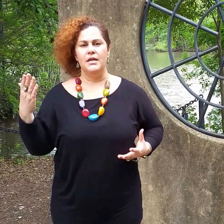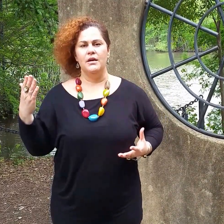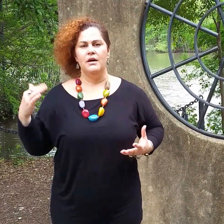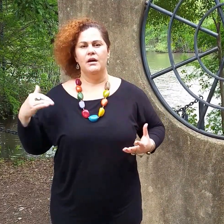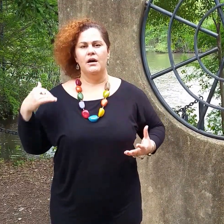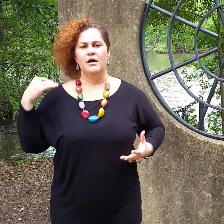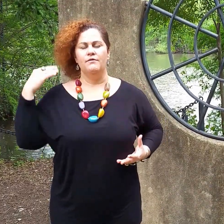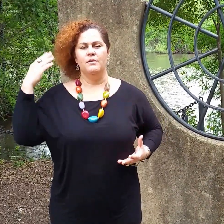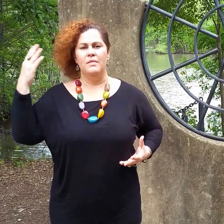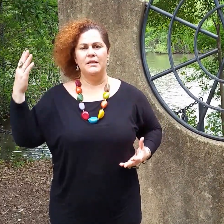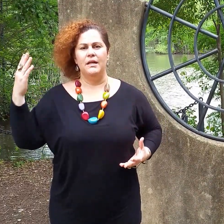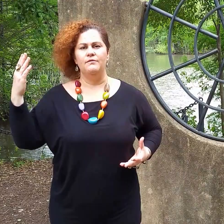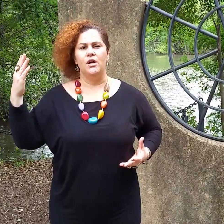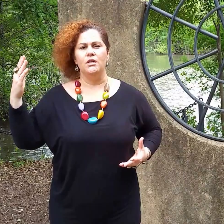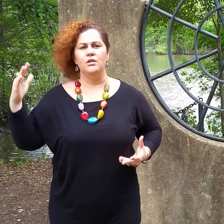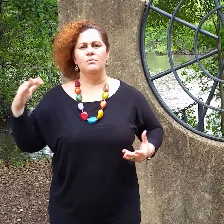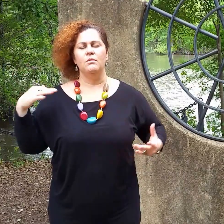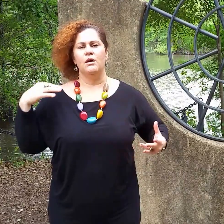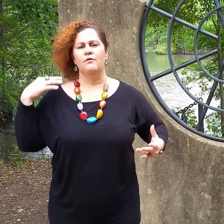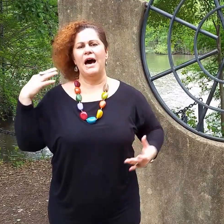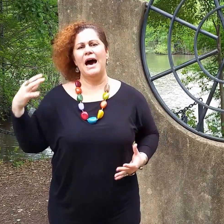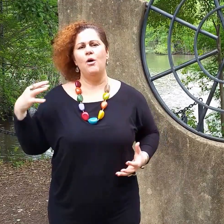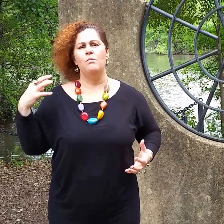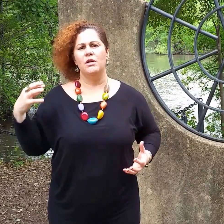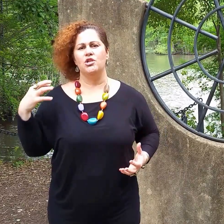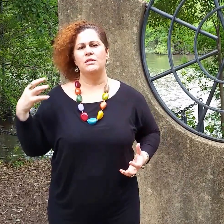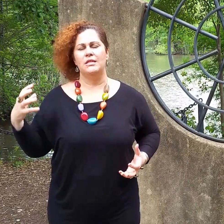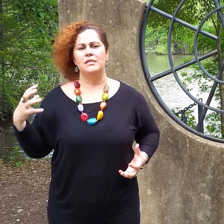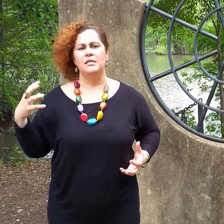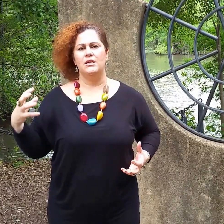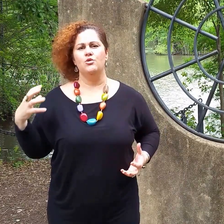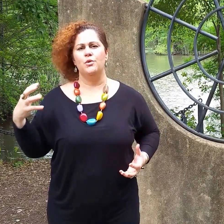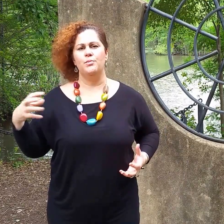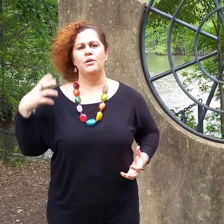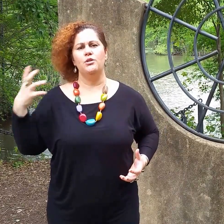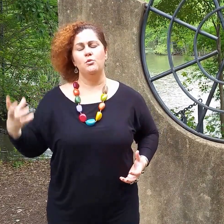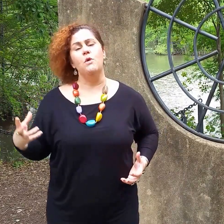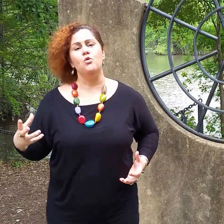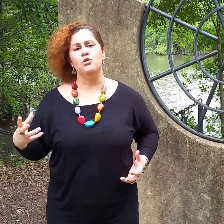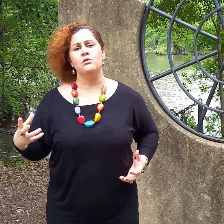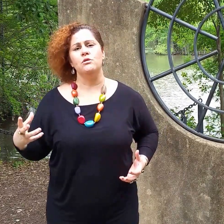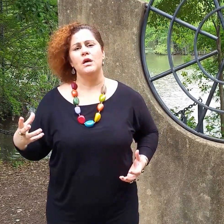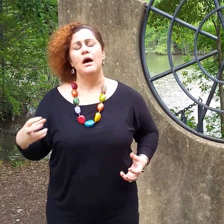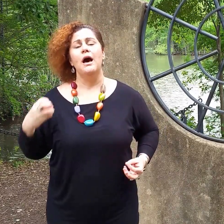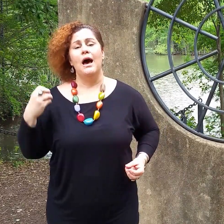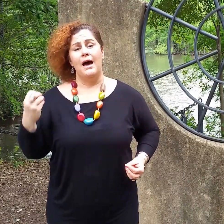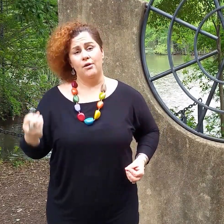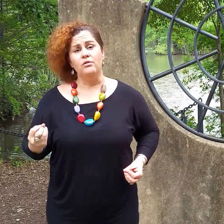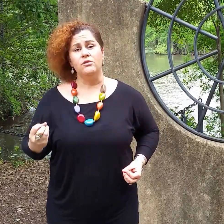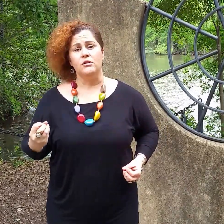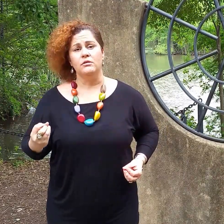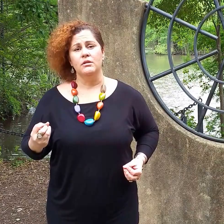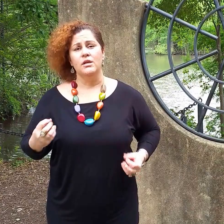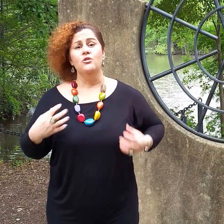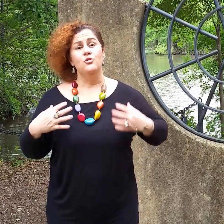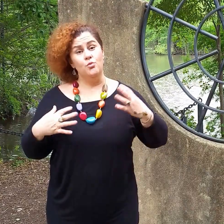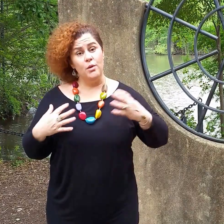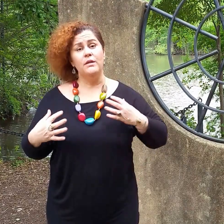of the mental volume, of how much intensity you were put into emotions and also you will